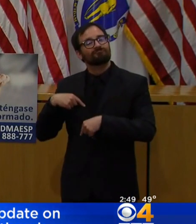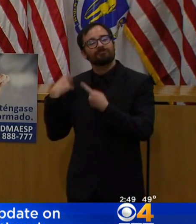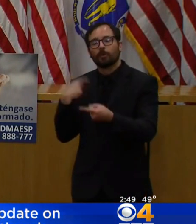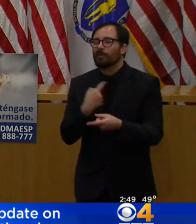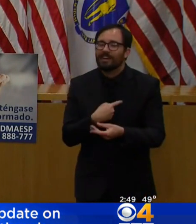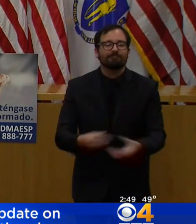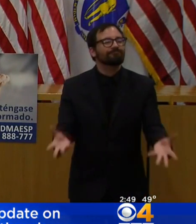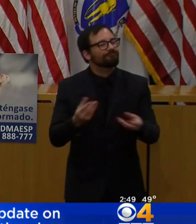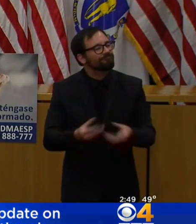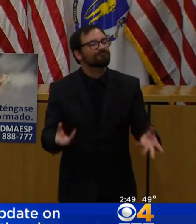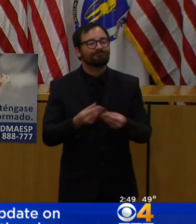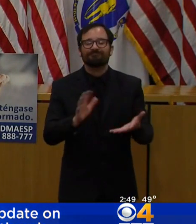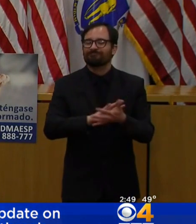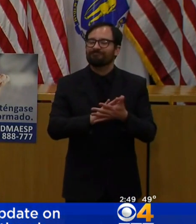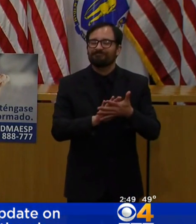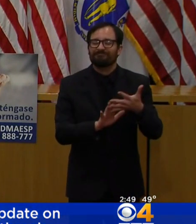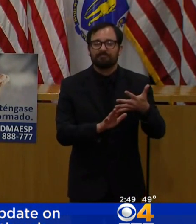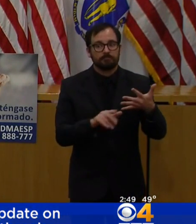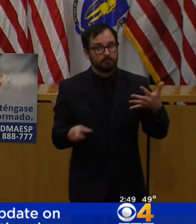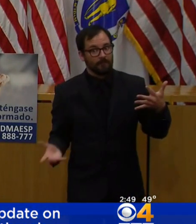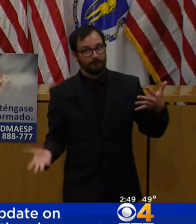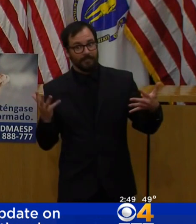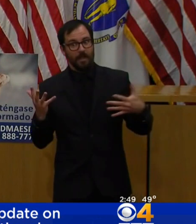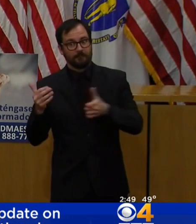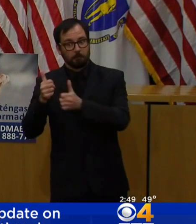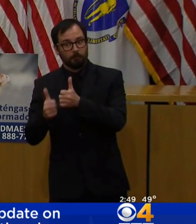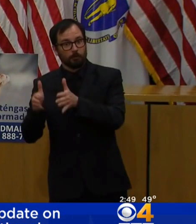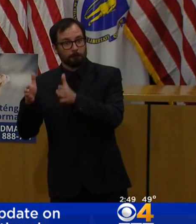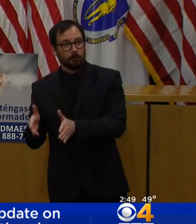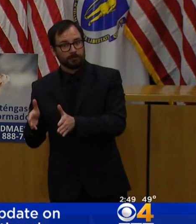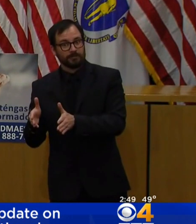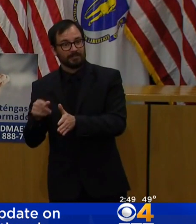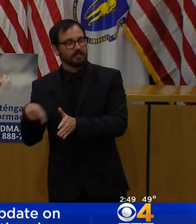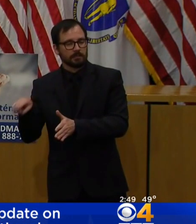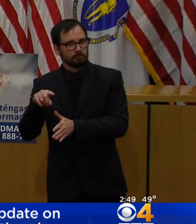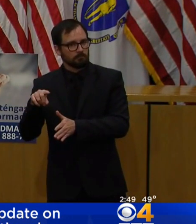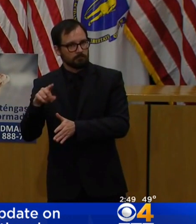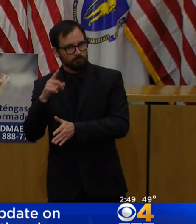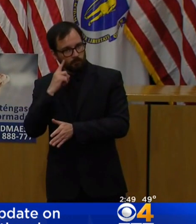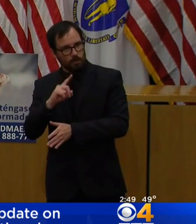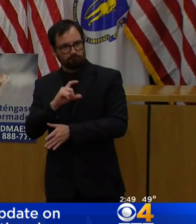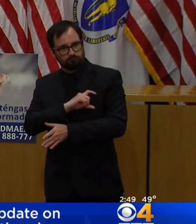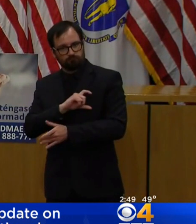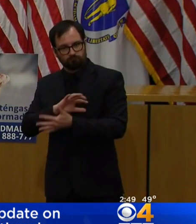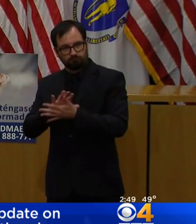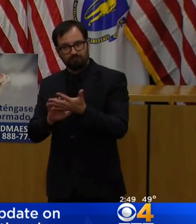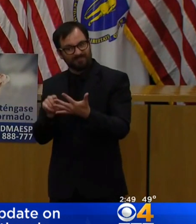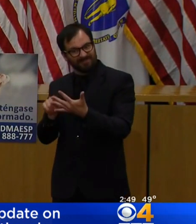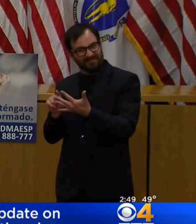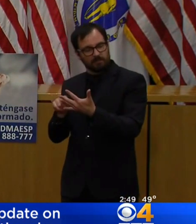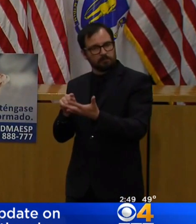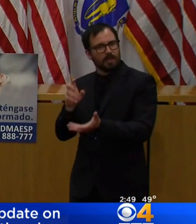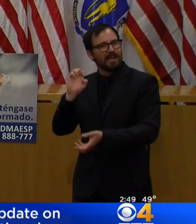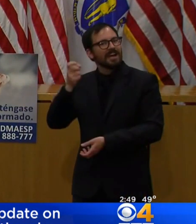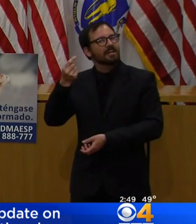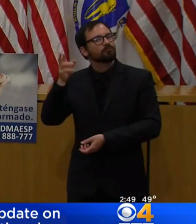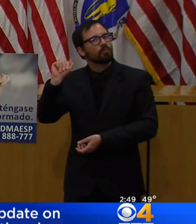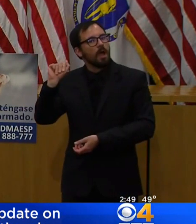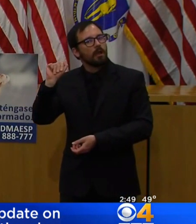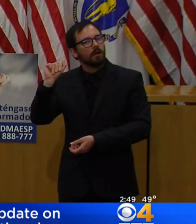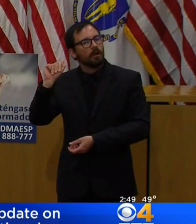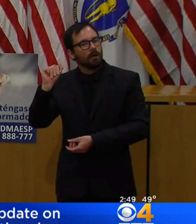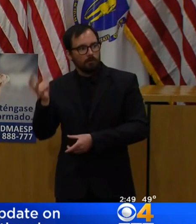homes, senior living communities, community health centers, local public safety, emergency management response, state